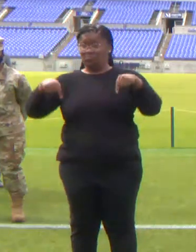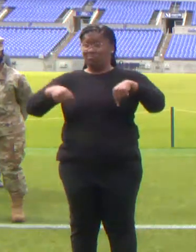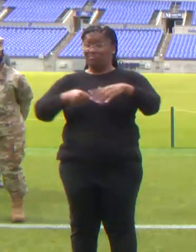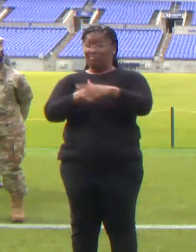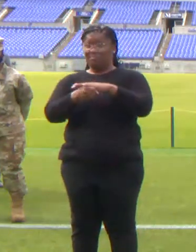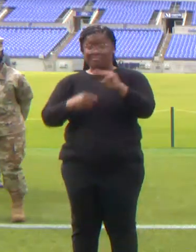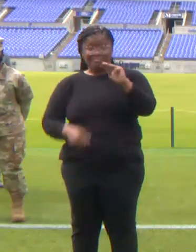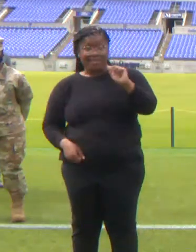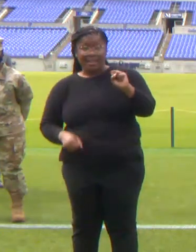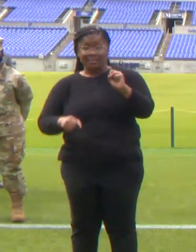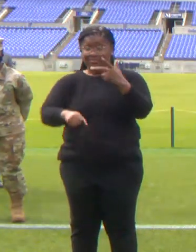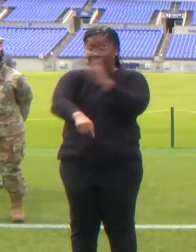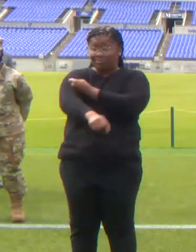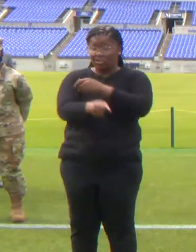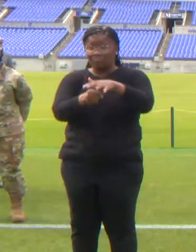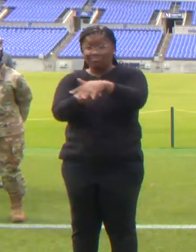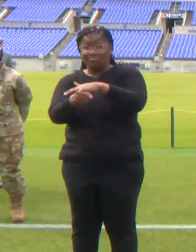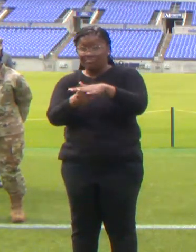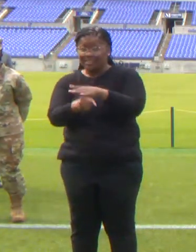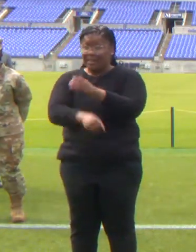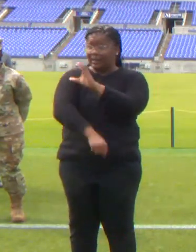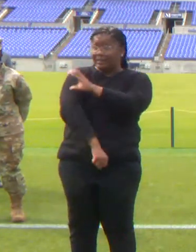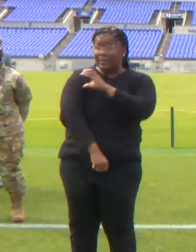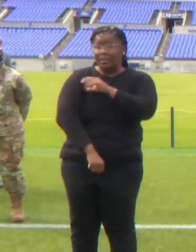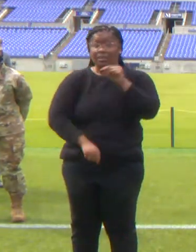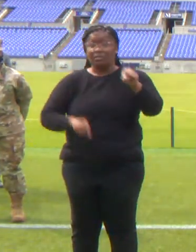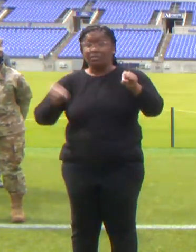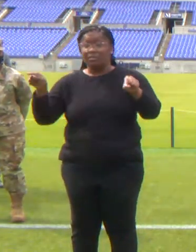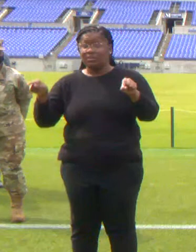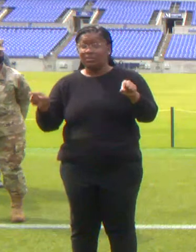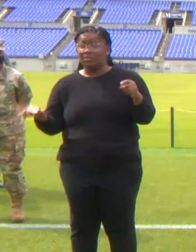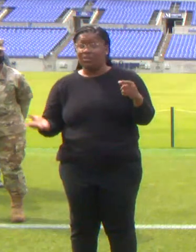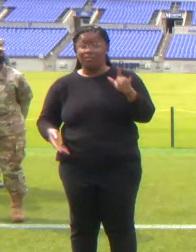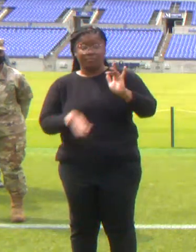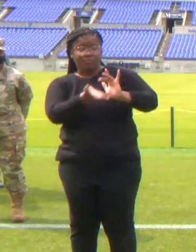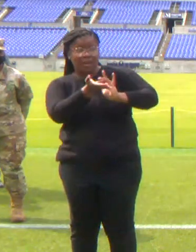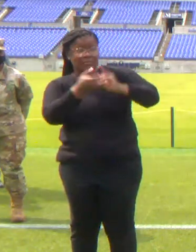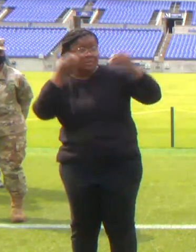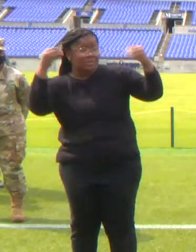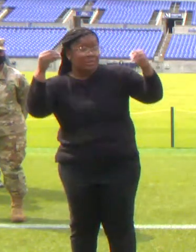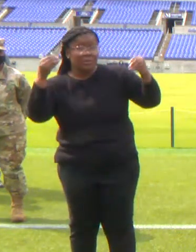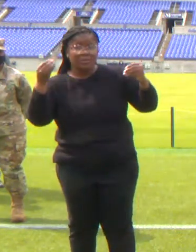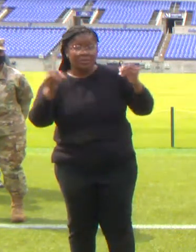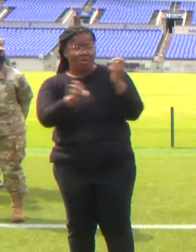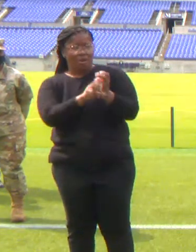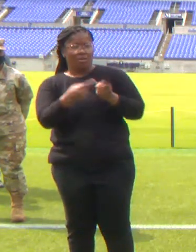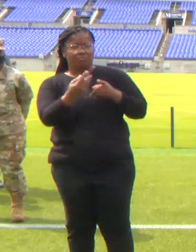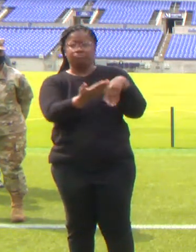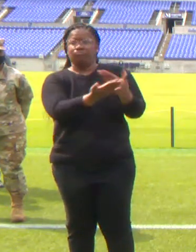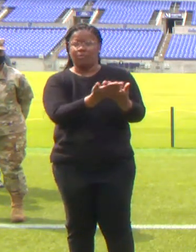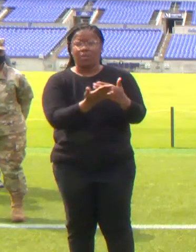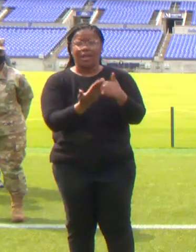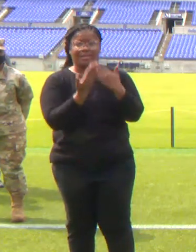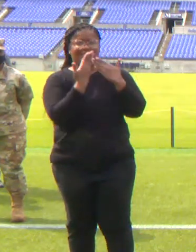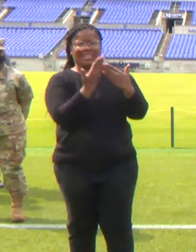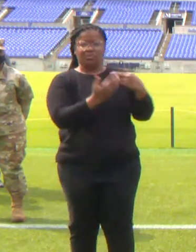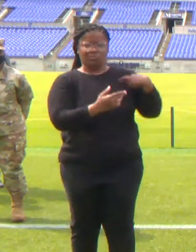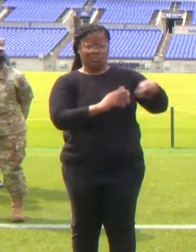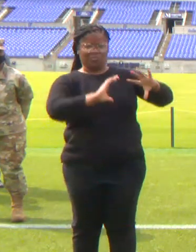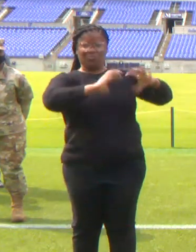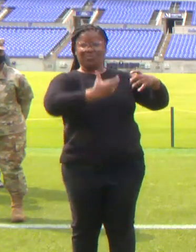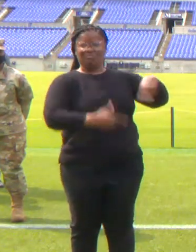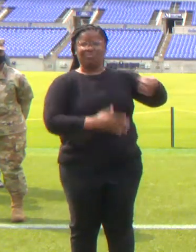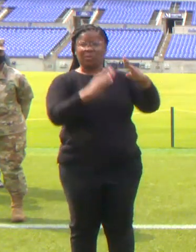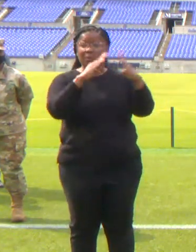pharmacy. And so I want to say thanks to the faith community. Maryland is a leader in developing these